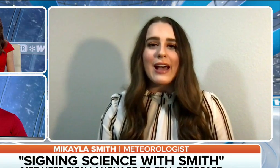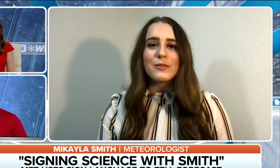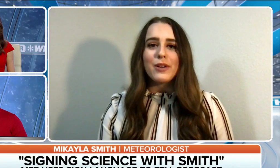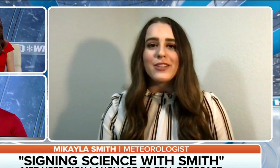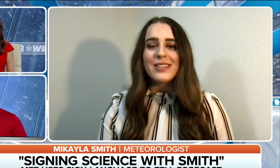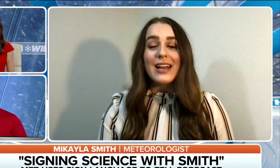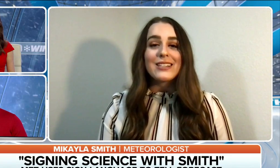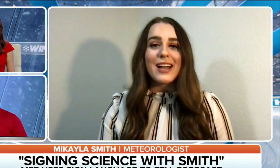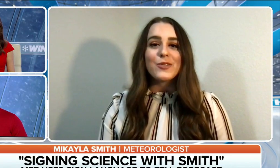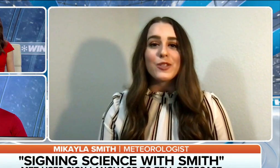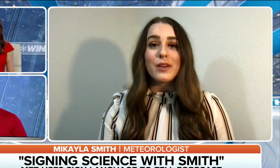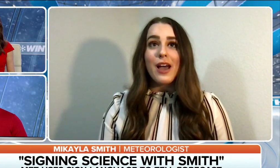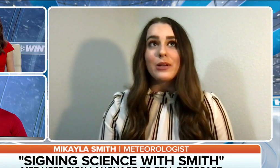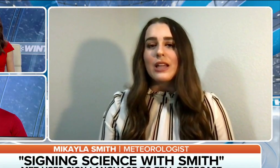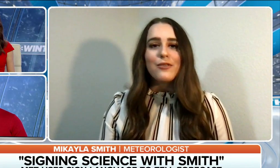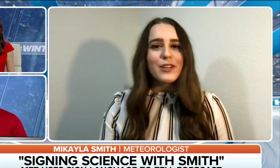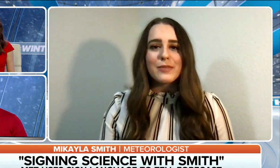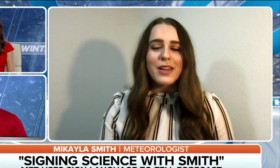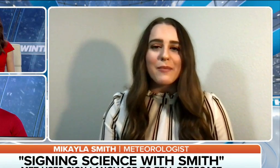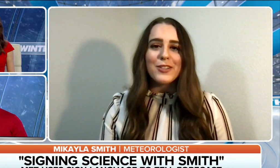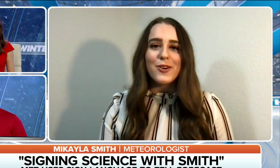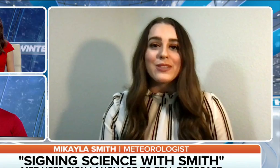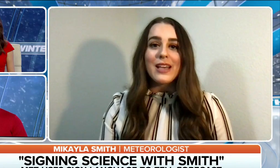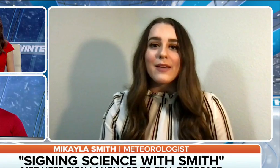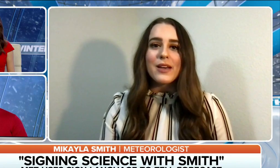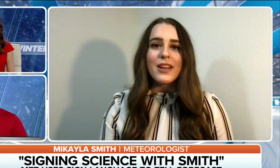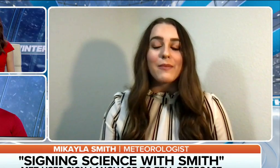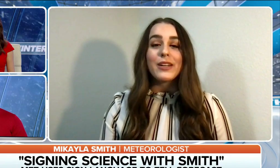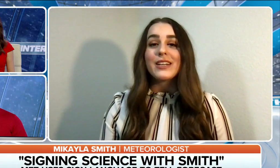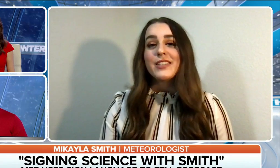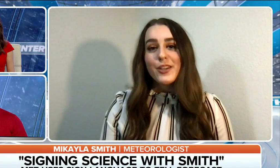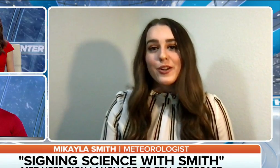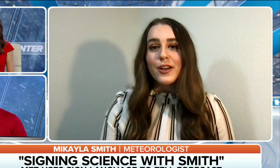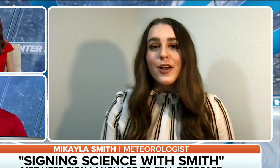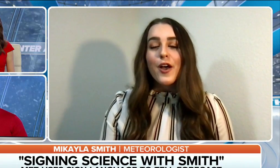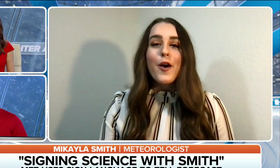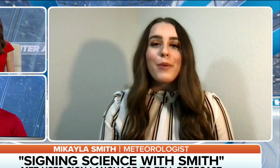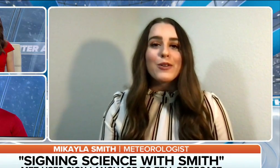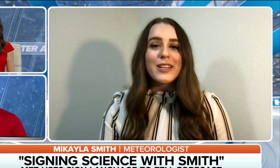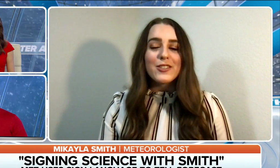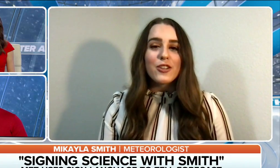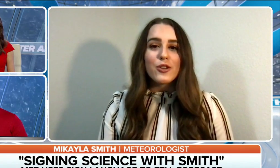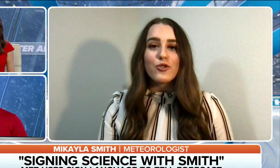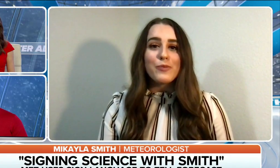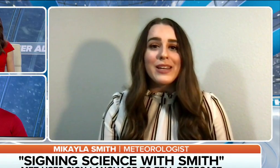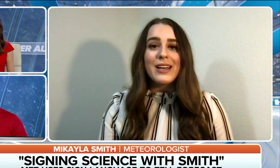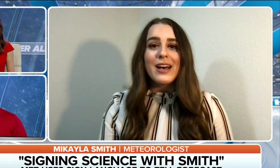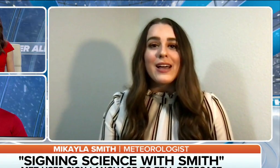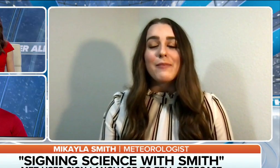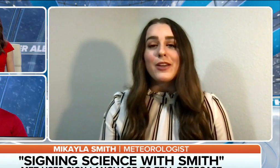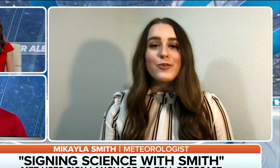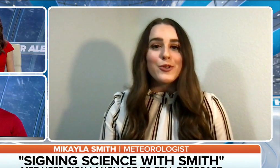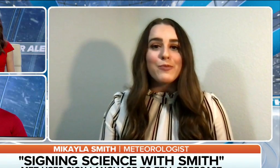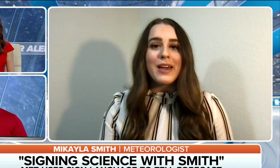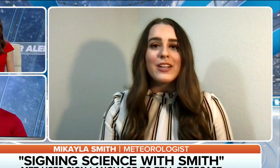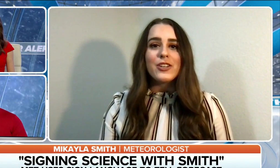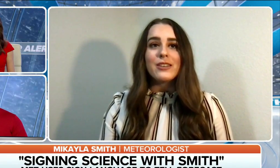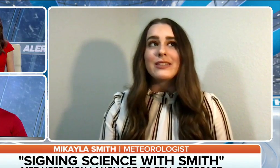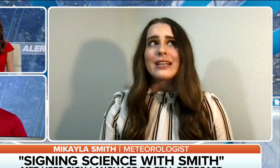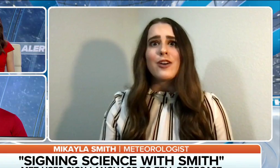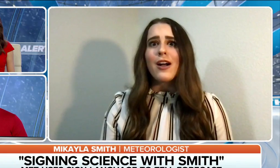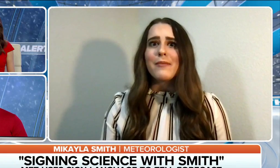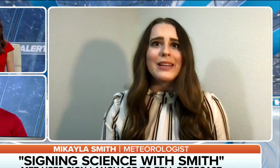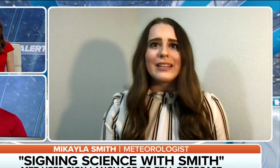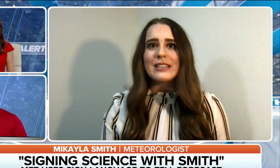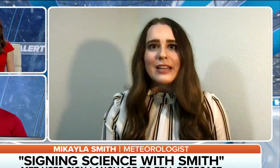live forecast. But Signing Science with Smith, I would love for it to become its own segment. And I'm going to continue to post things on social media and my YouTube page